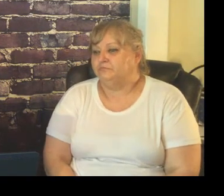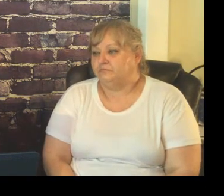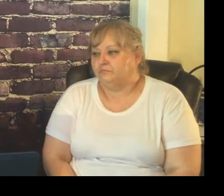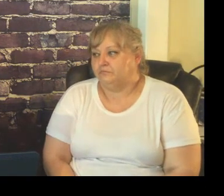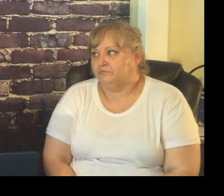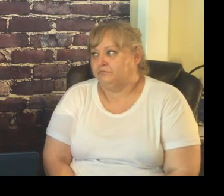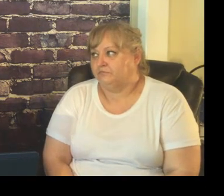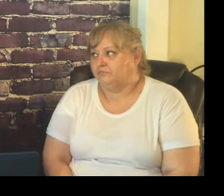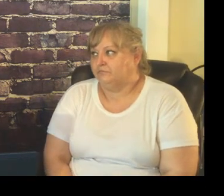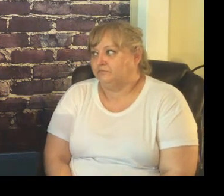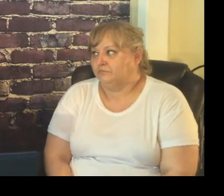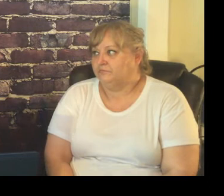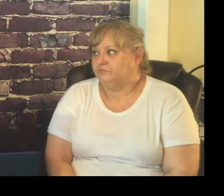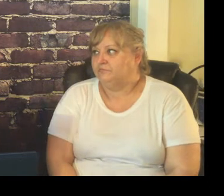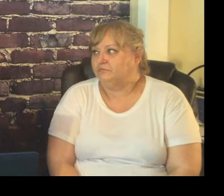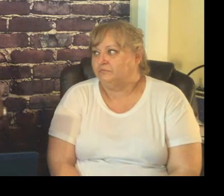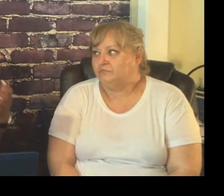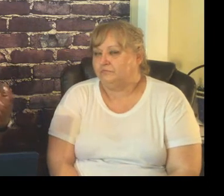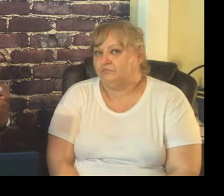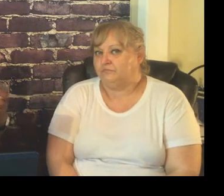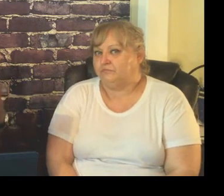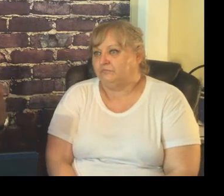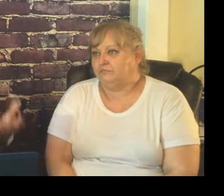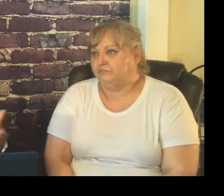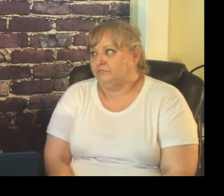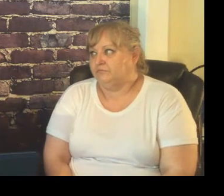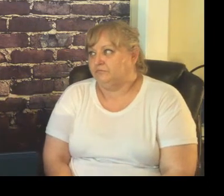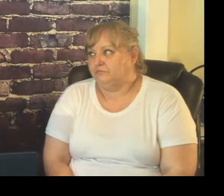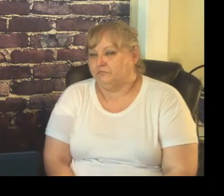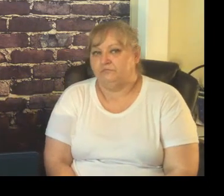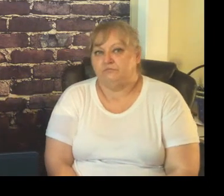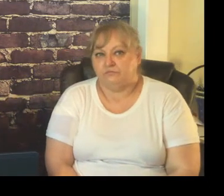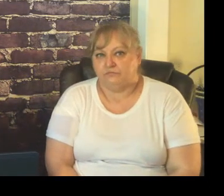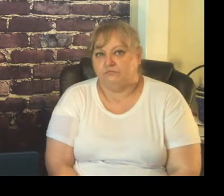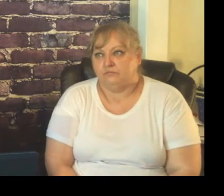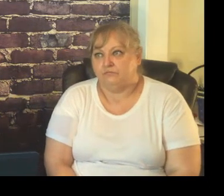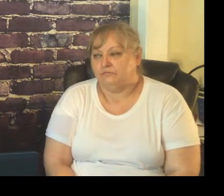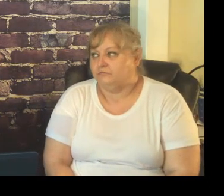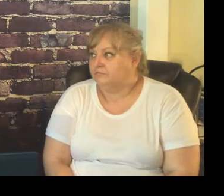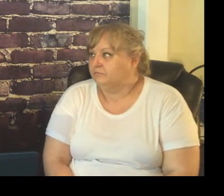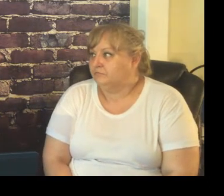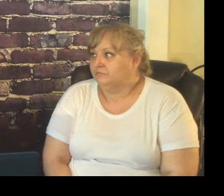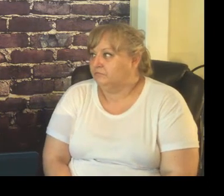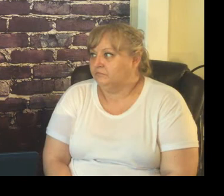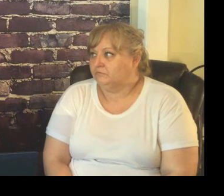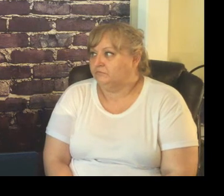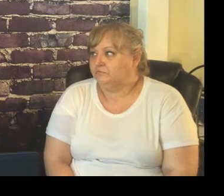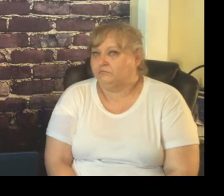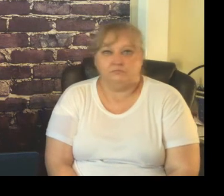before your class and you begin to share your routines with them it's not going to happen in a day